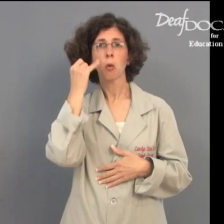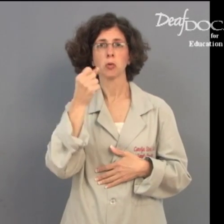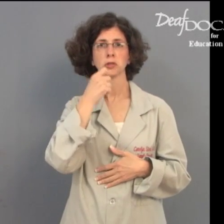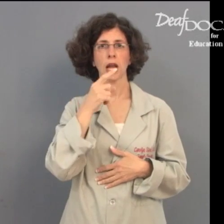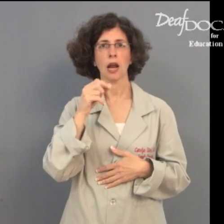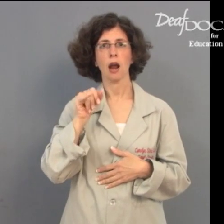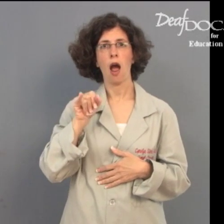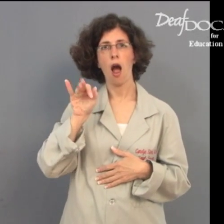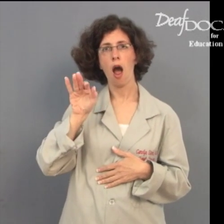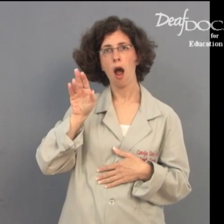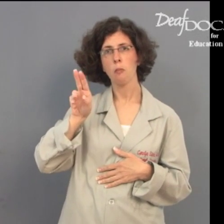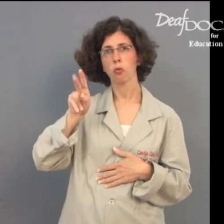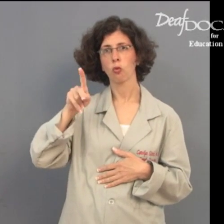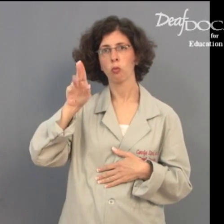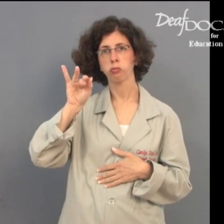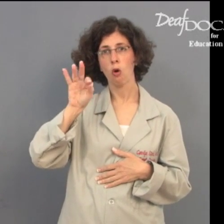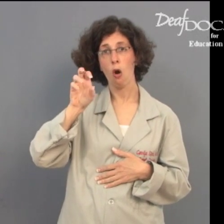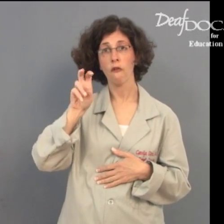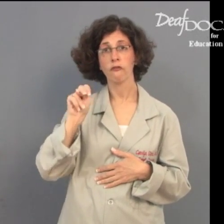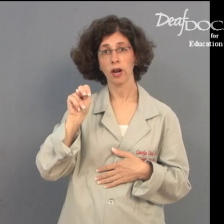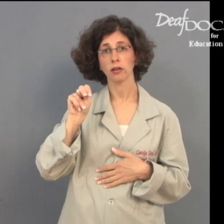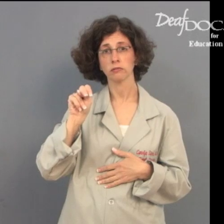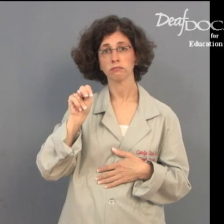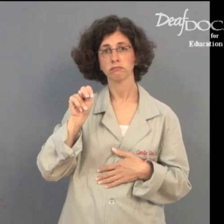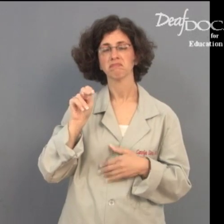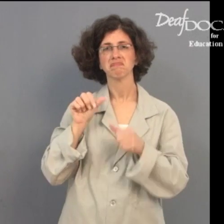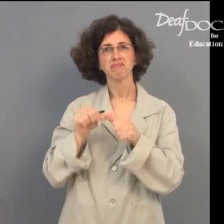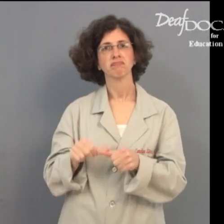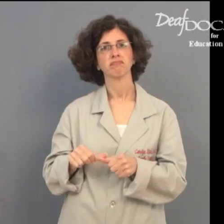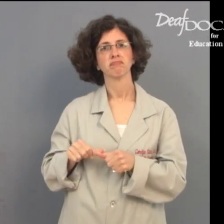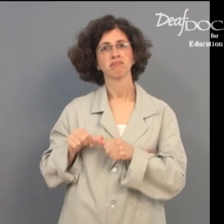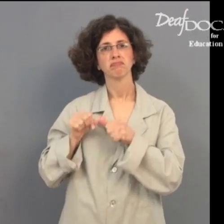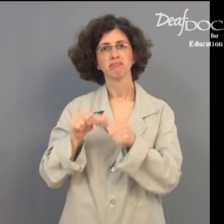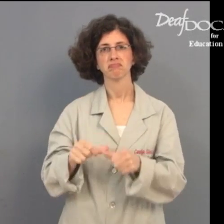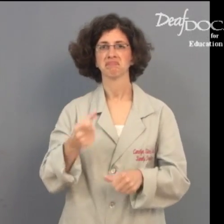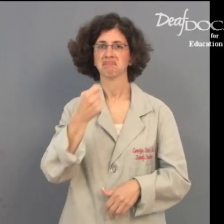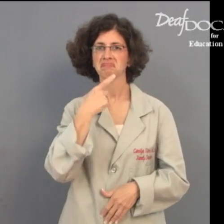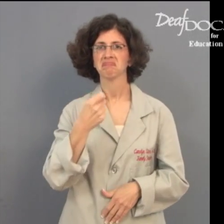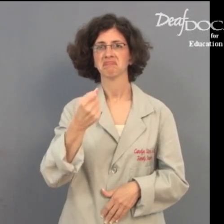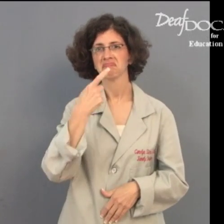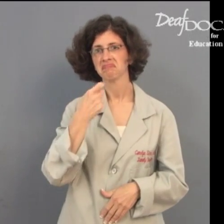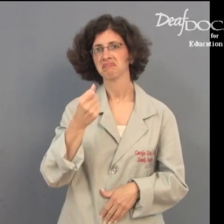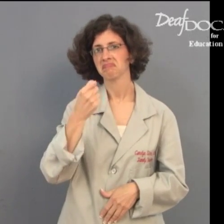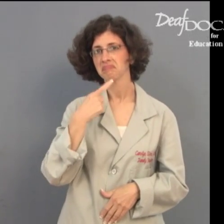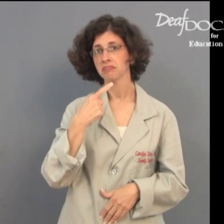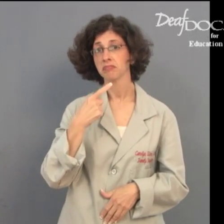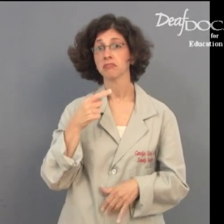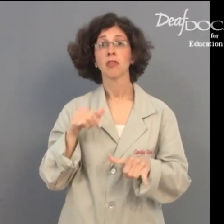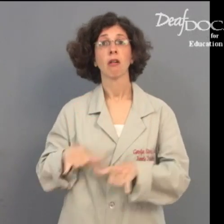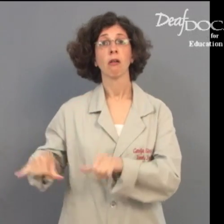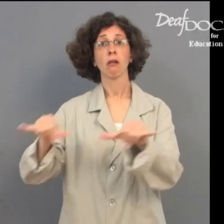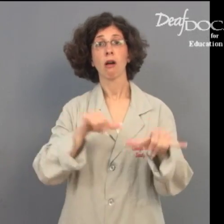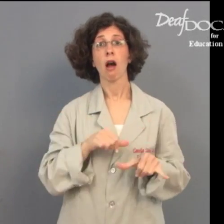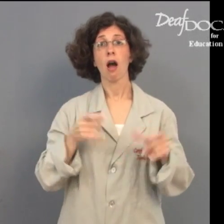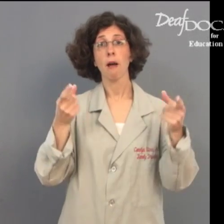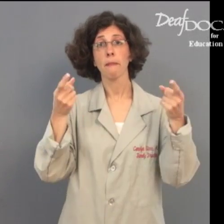When you've been taking Ibuprofen for a while, a common side effect